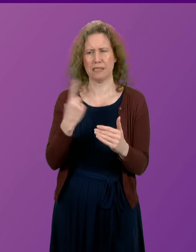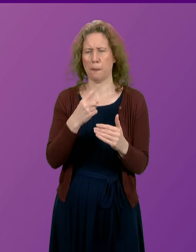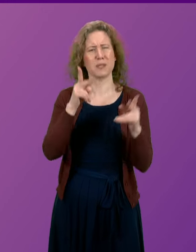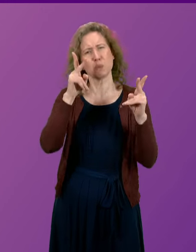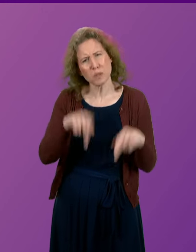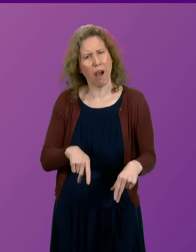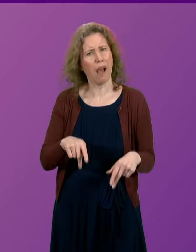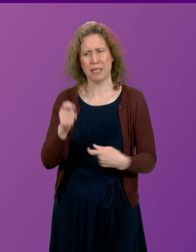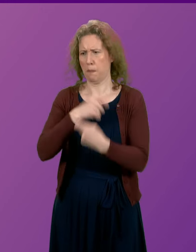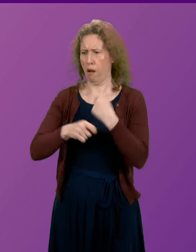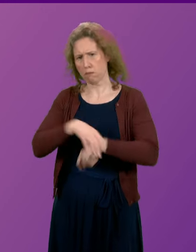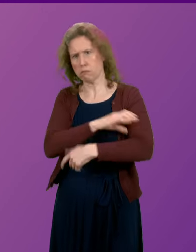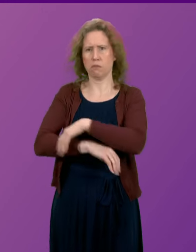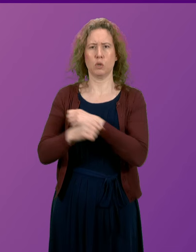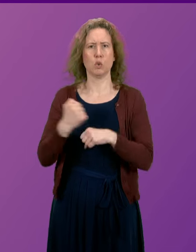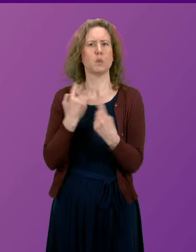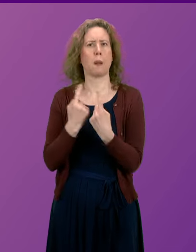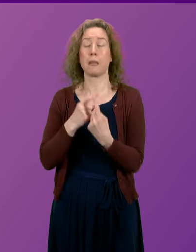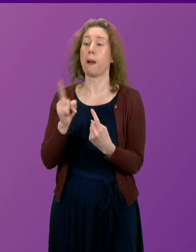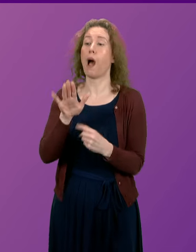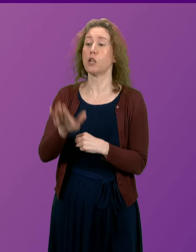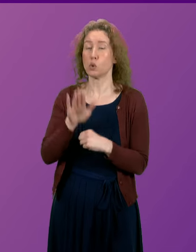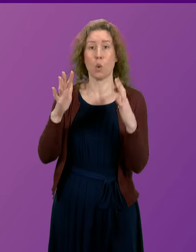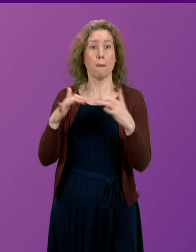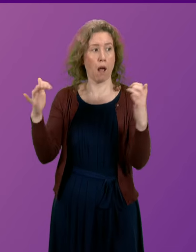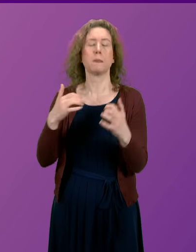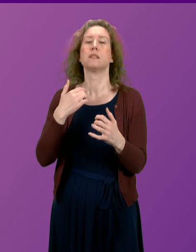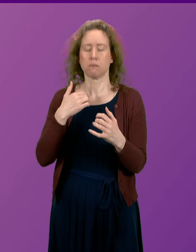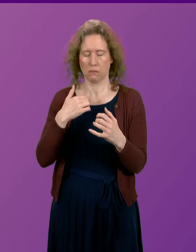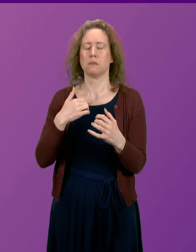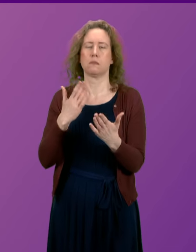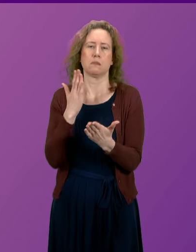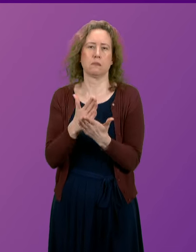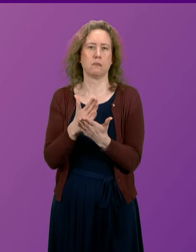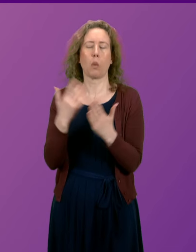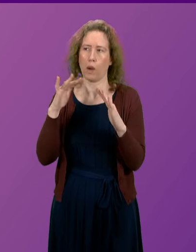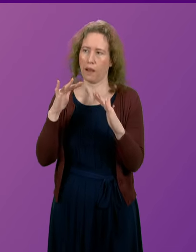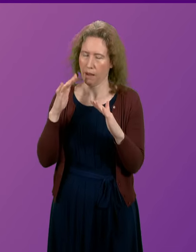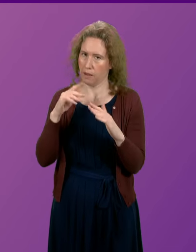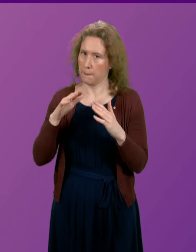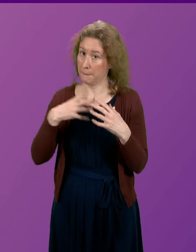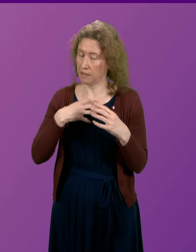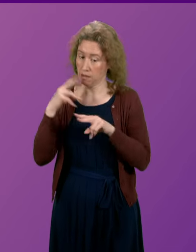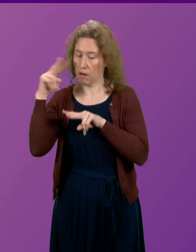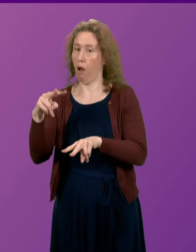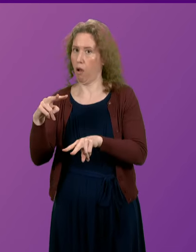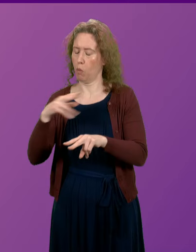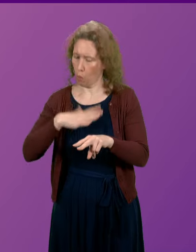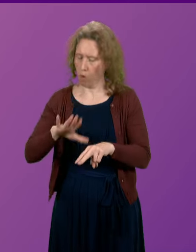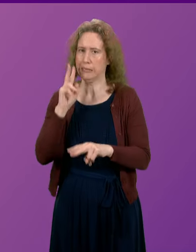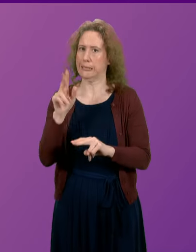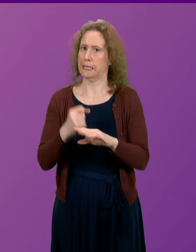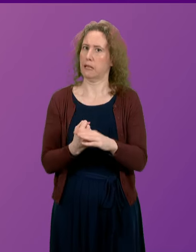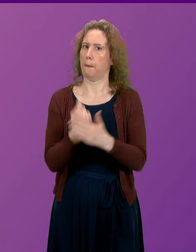to this particular point, but I give Parliament the assurance that it has got the attention of ministers to ensure this is addressed